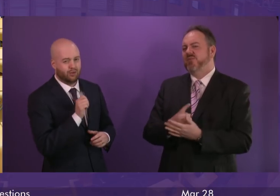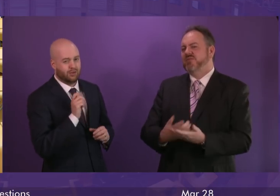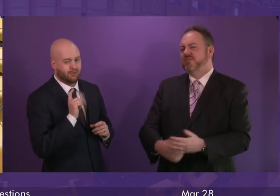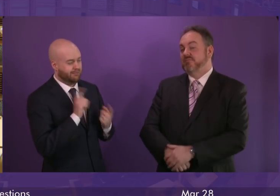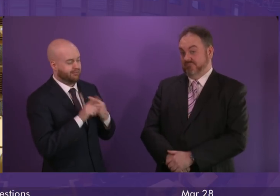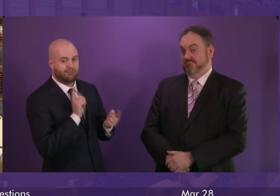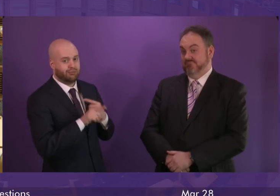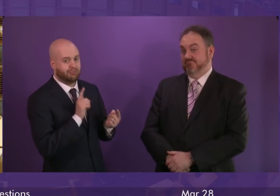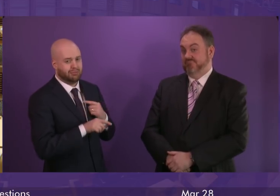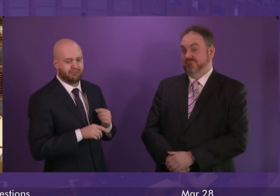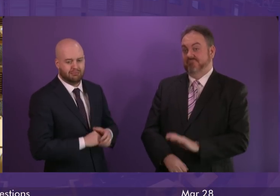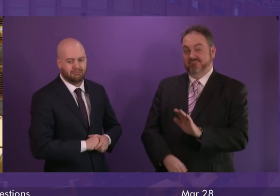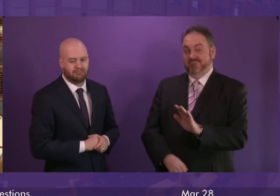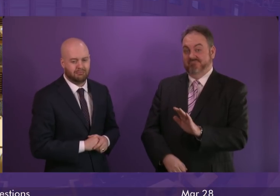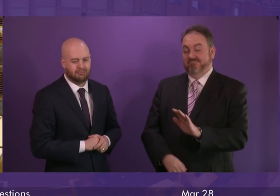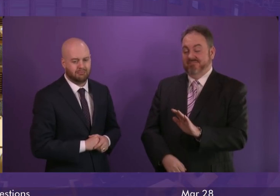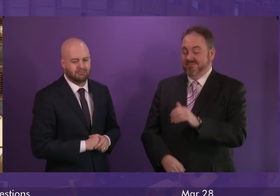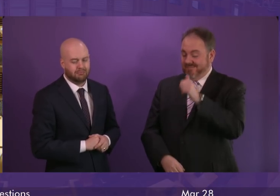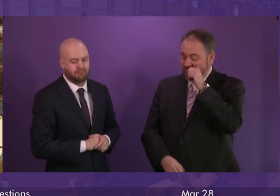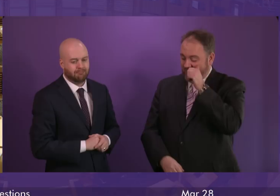And I know. And I know.